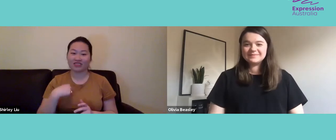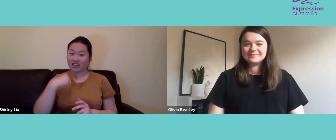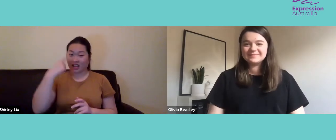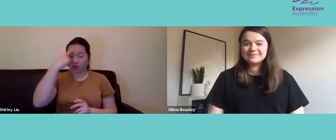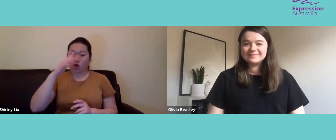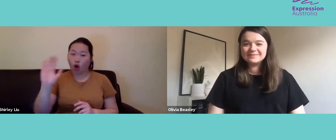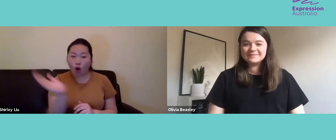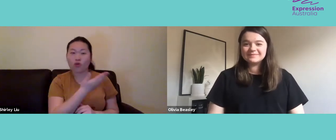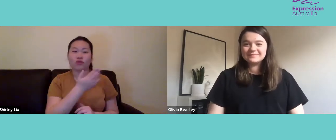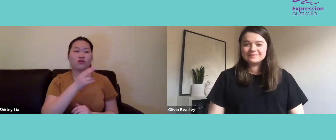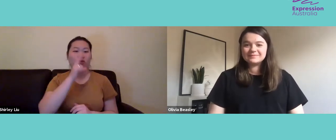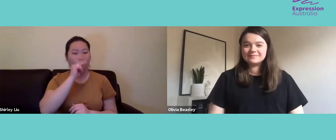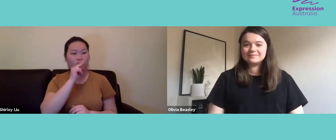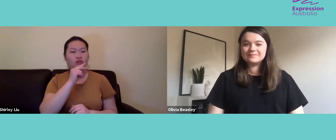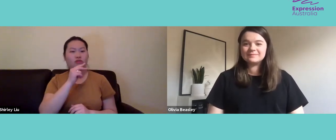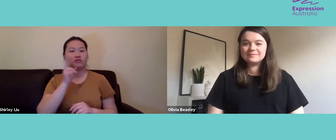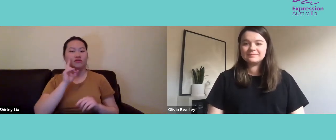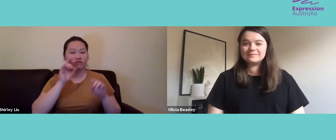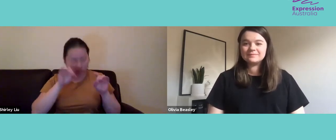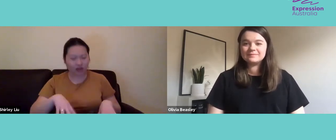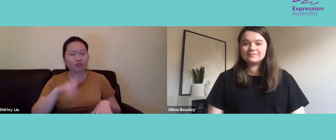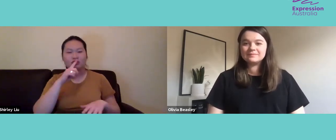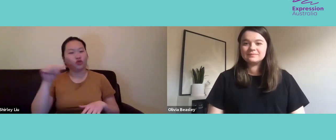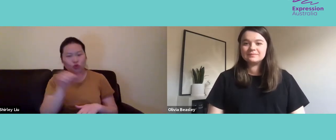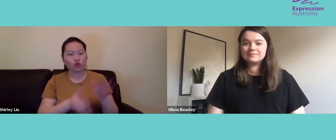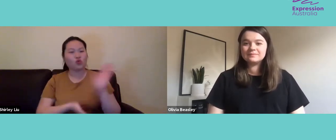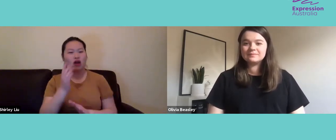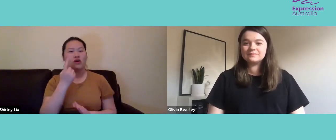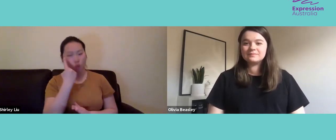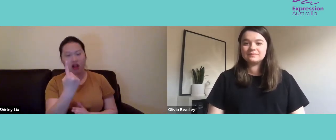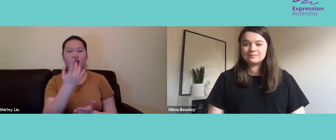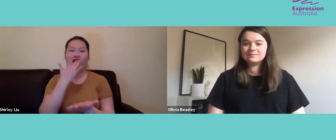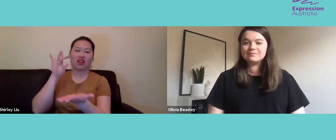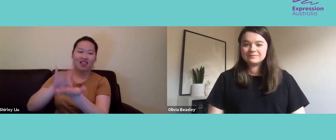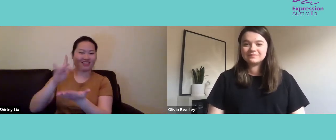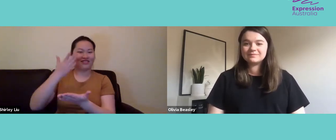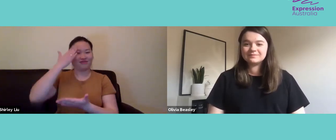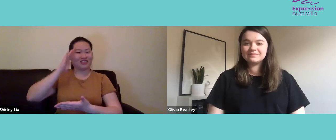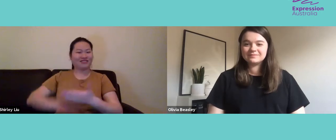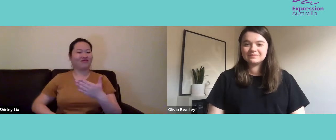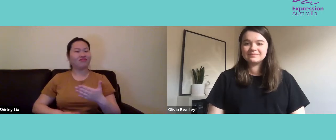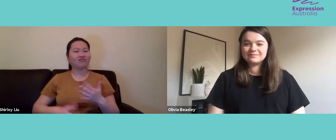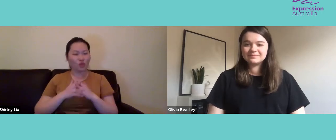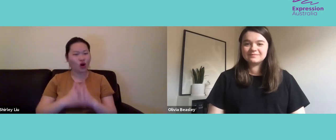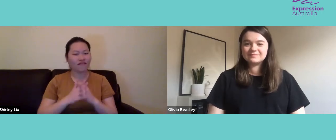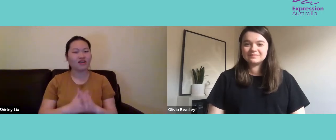I think all deaf youth Australians should at least experience one youth camp.